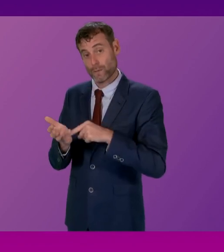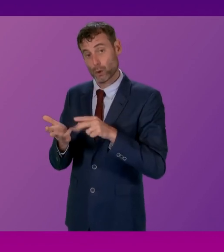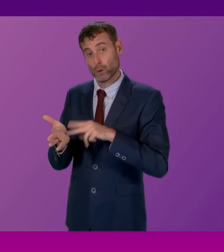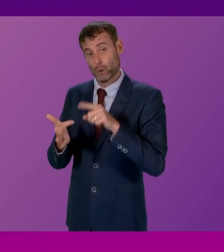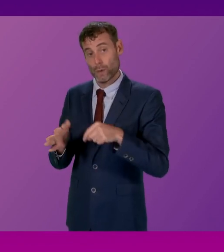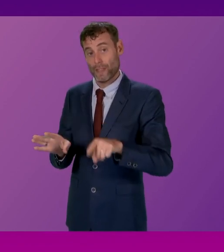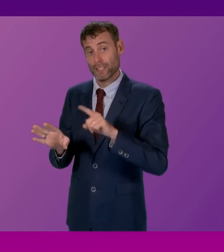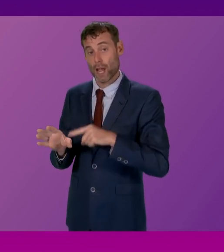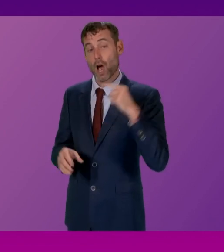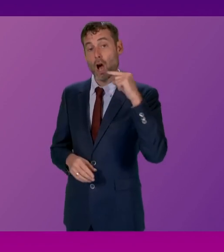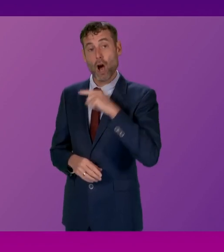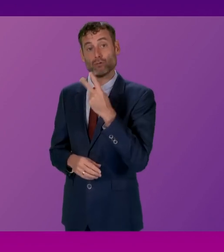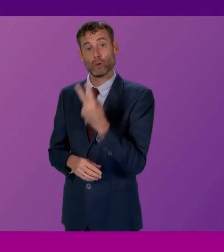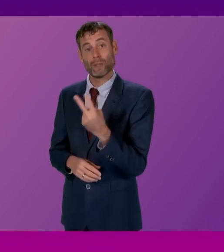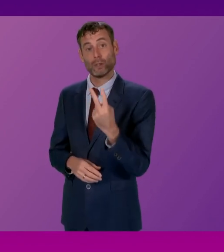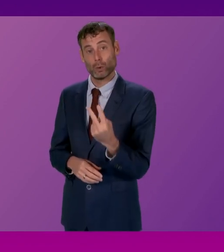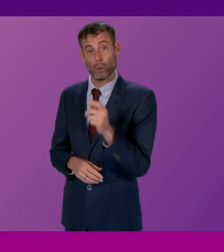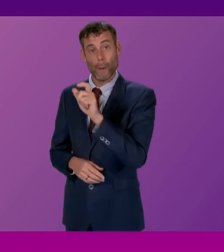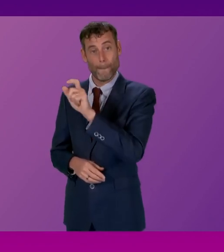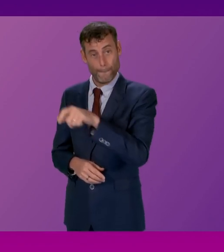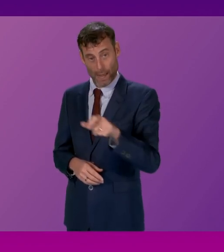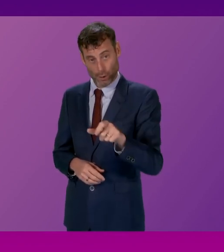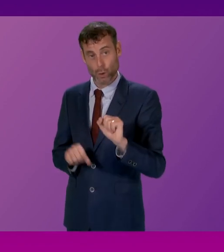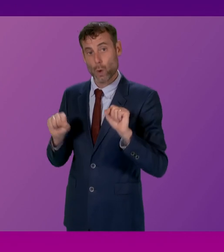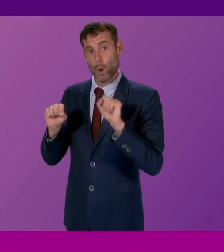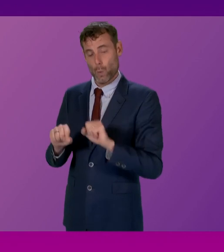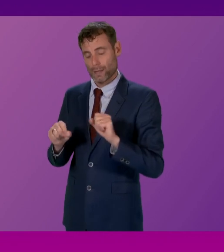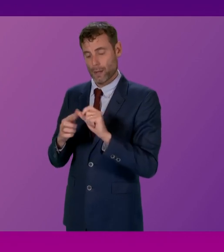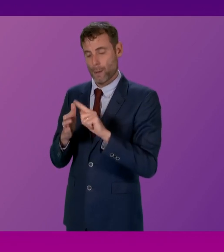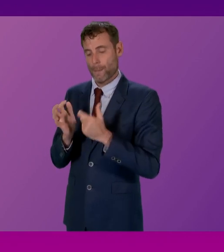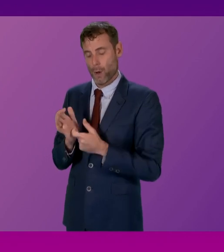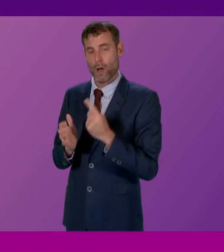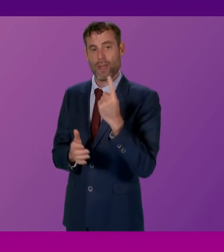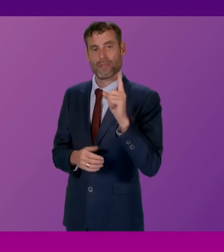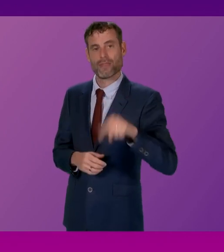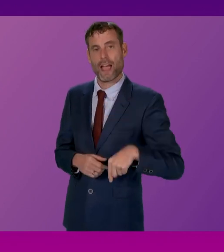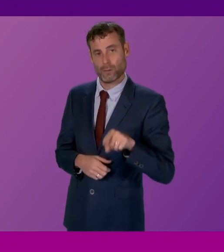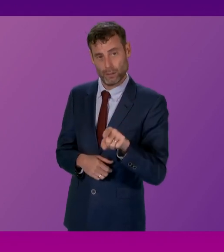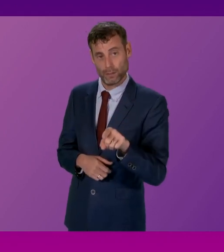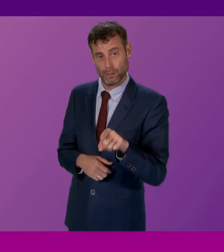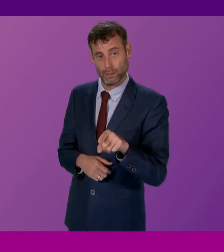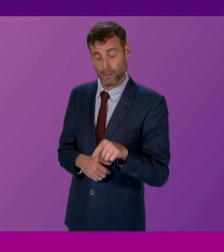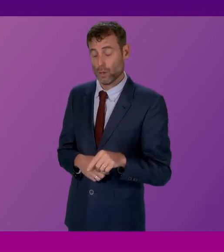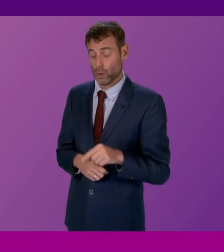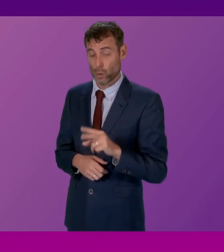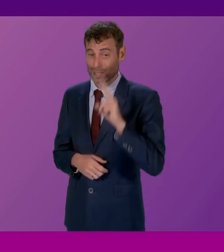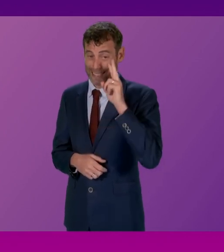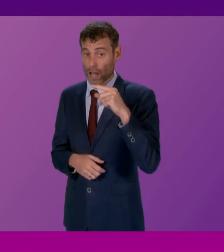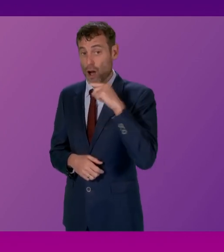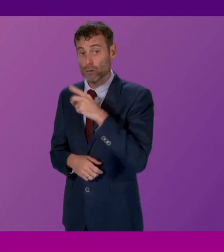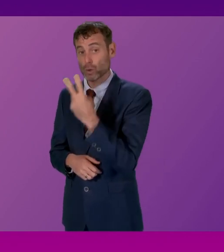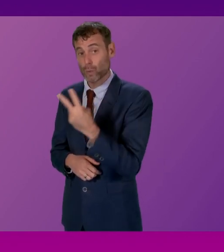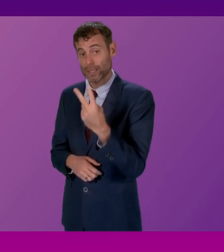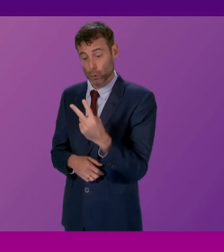patients waiting per 1,000 of the population for the treatment time guarantee and new outpatient appointments here in Scotland. So that's 122